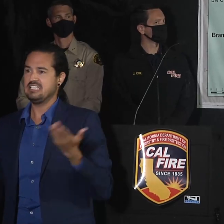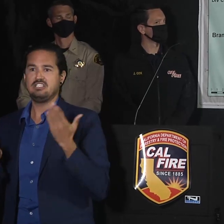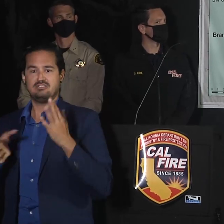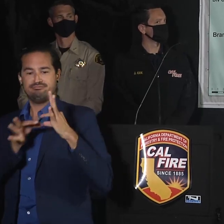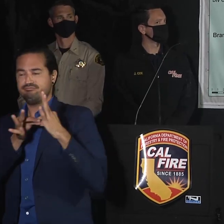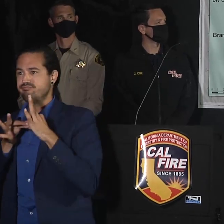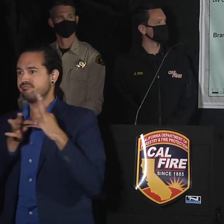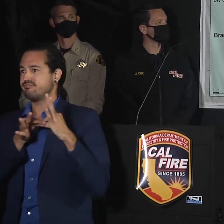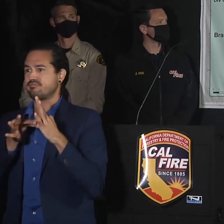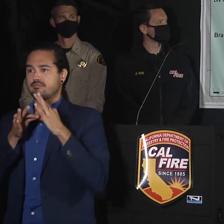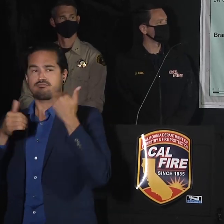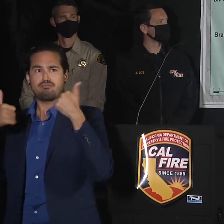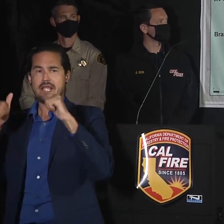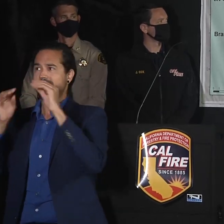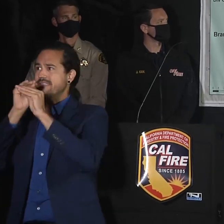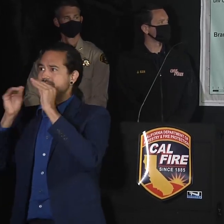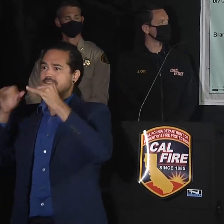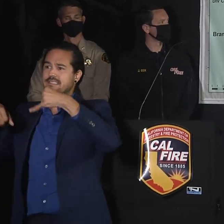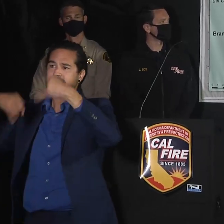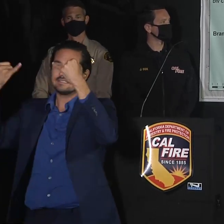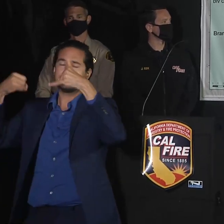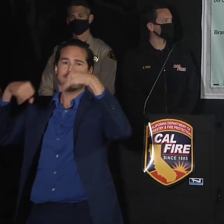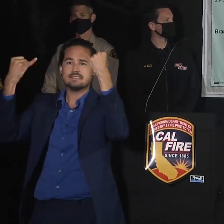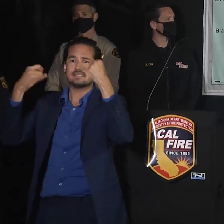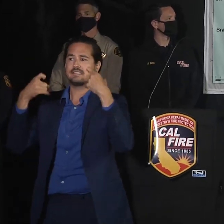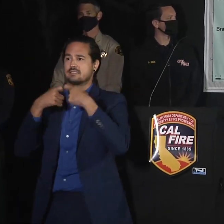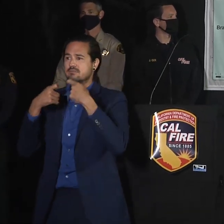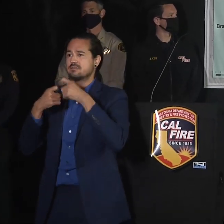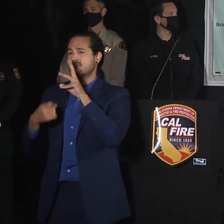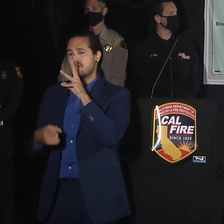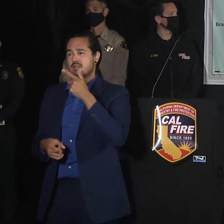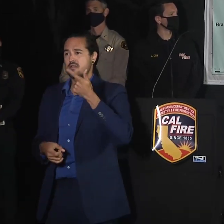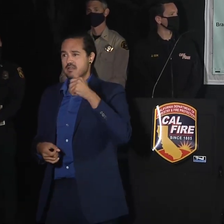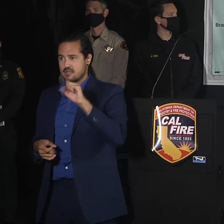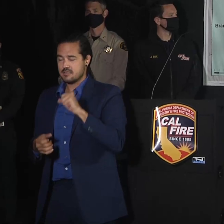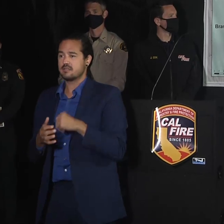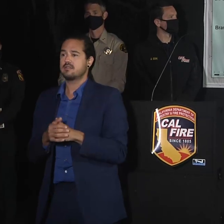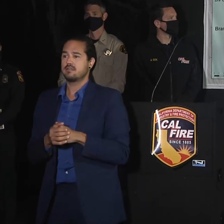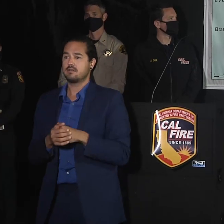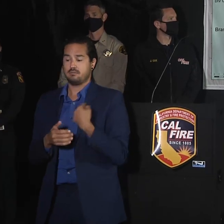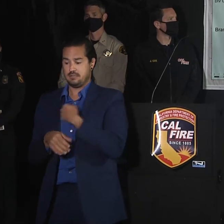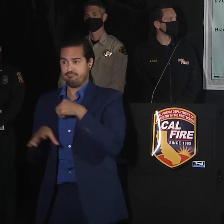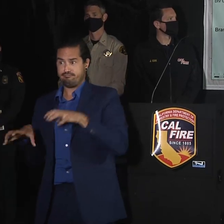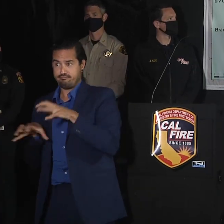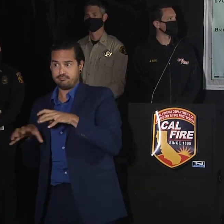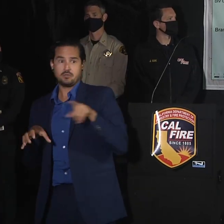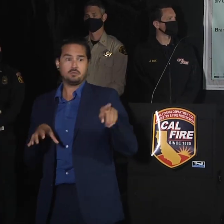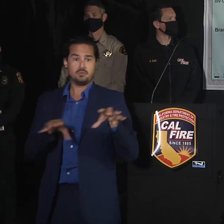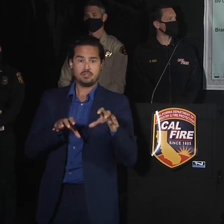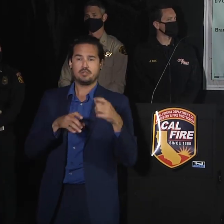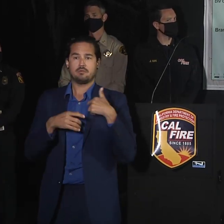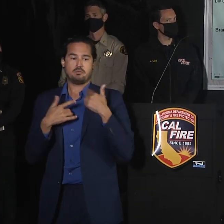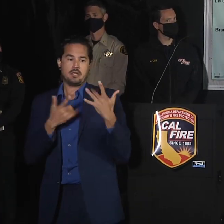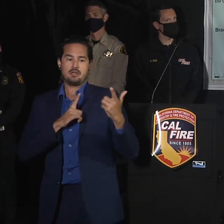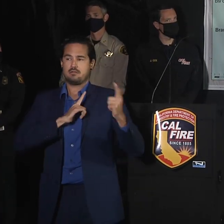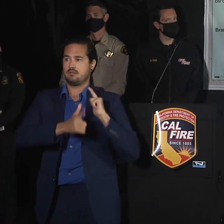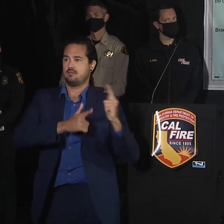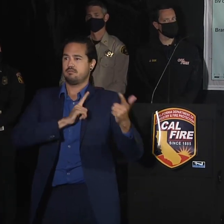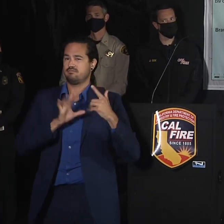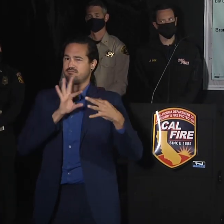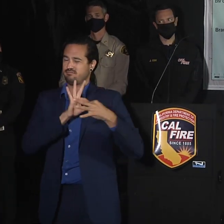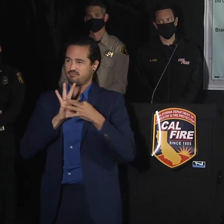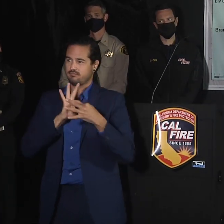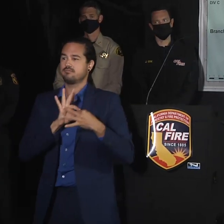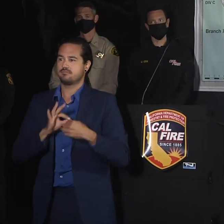their work done, we're getting our work done, and it's very symbiotic in this challenge. Air support. Yesterday, weather